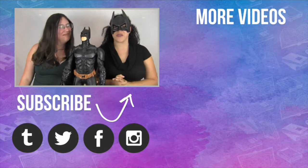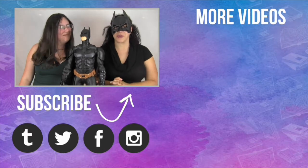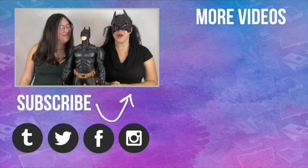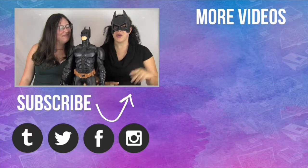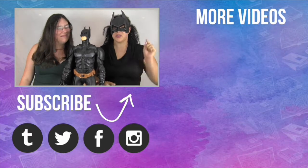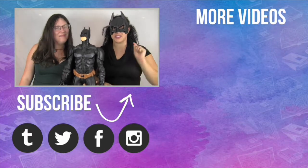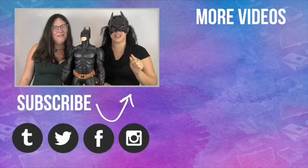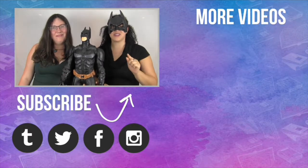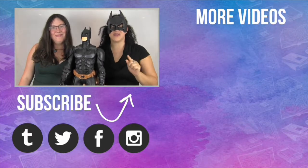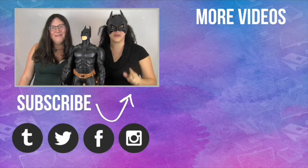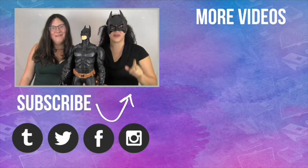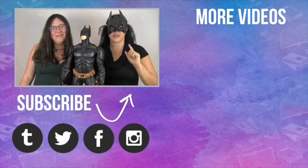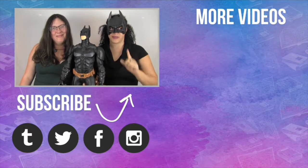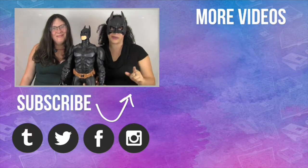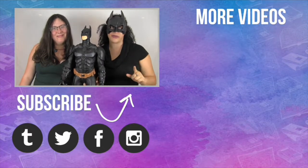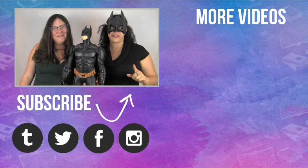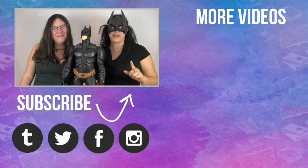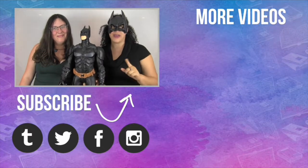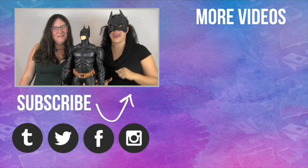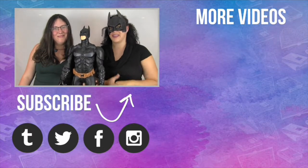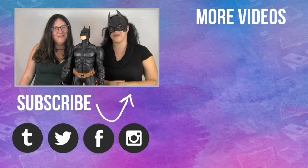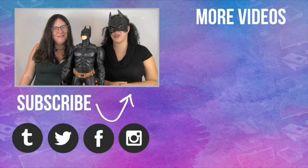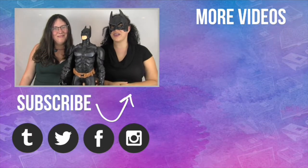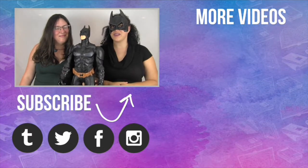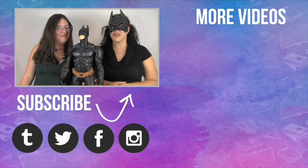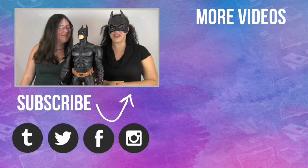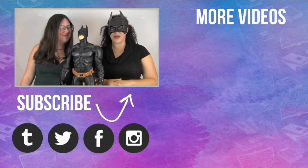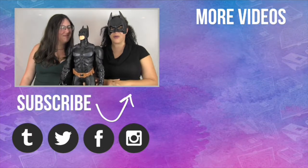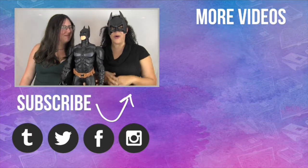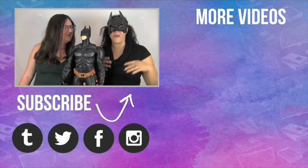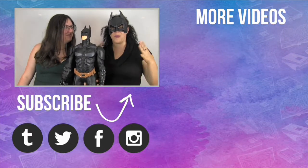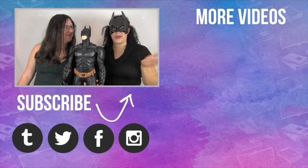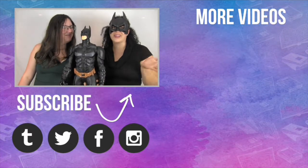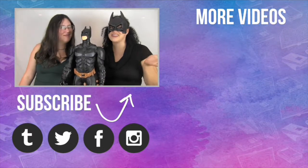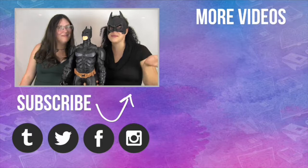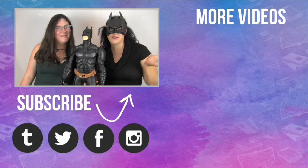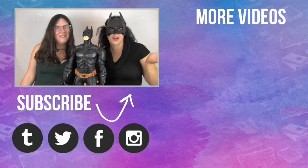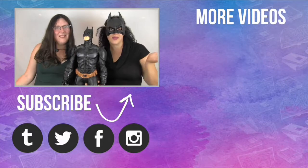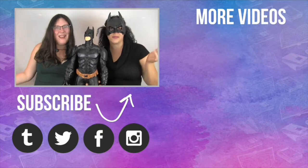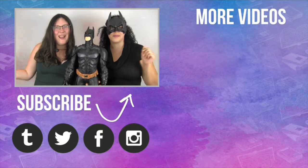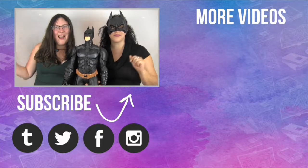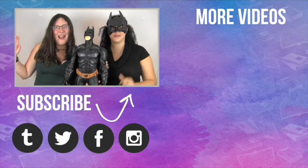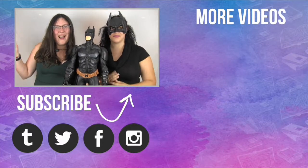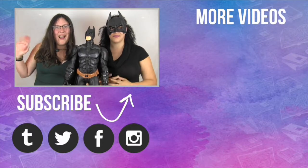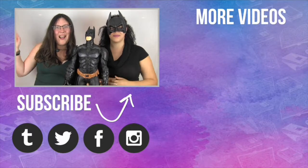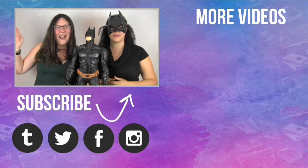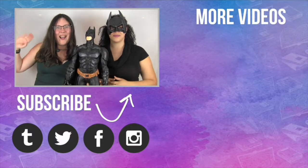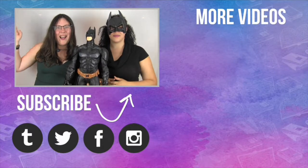in this novel, stay tuned for our spoiler review. And if you liked our video, why not subscribe?